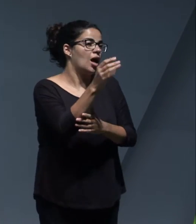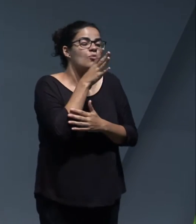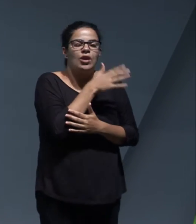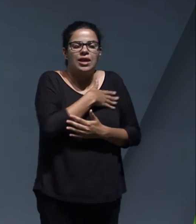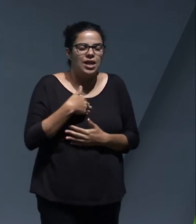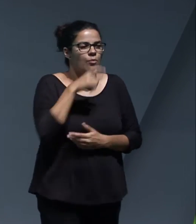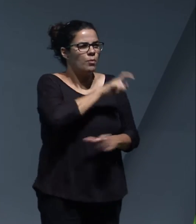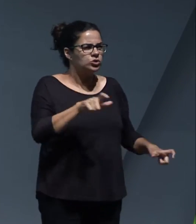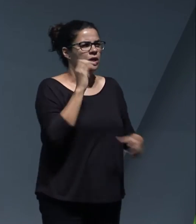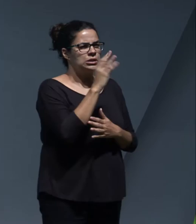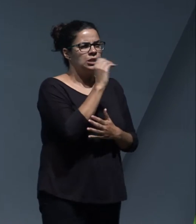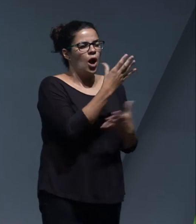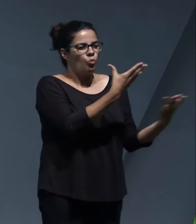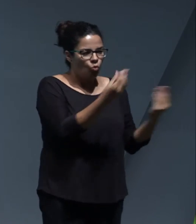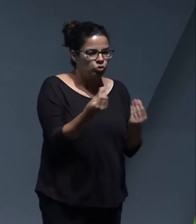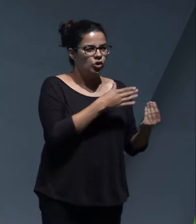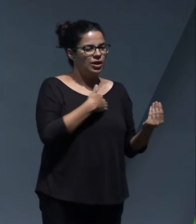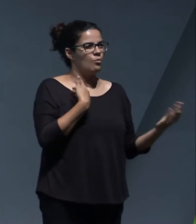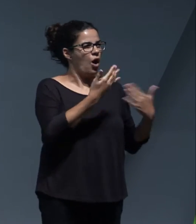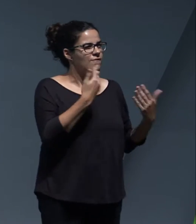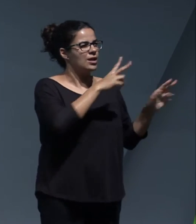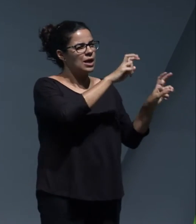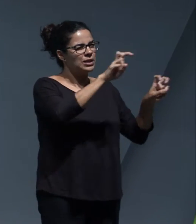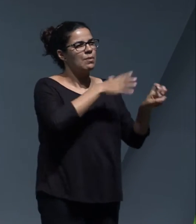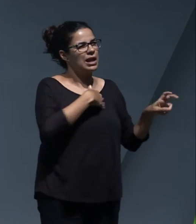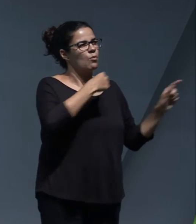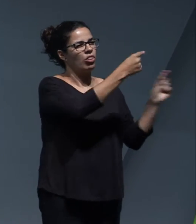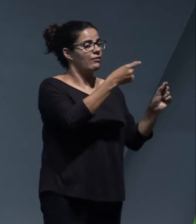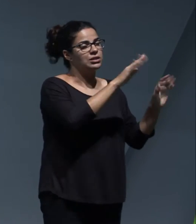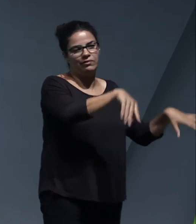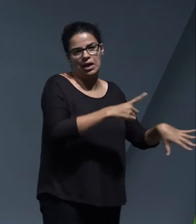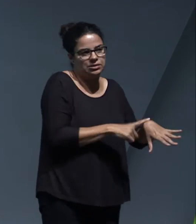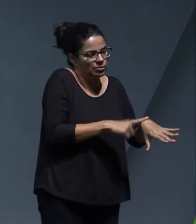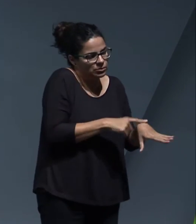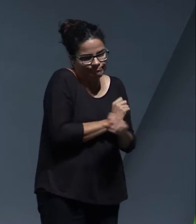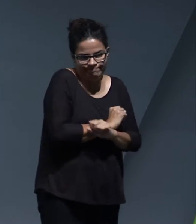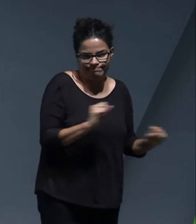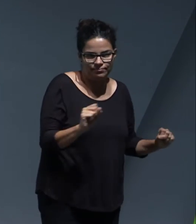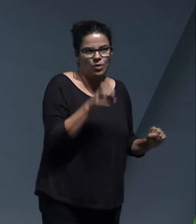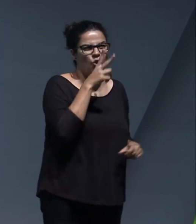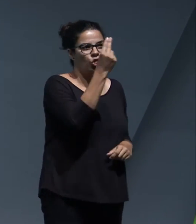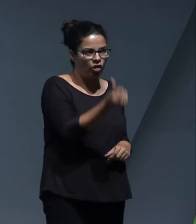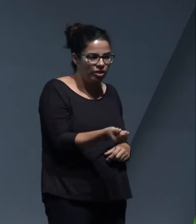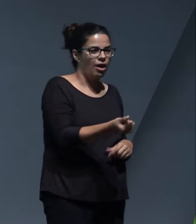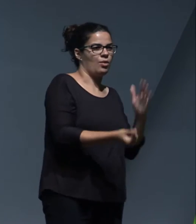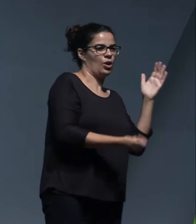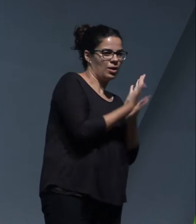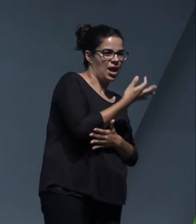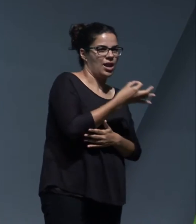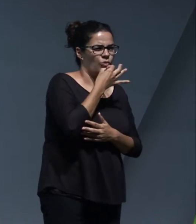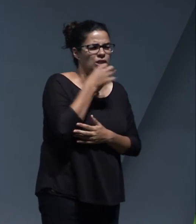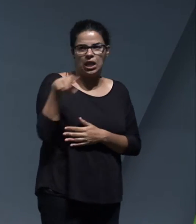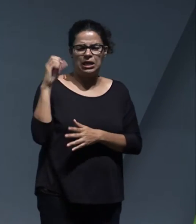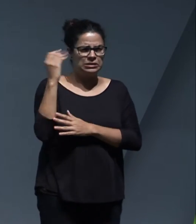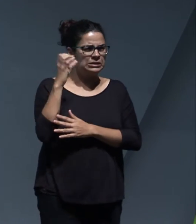there's so many speakers here. There's a lot of knowledge that's been made available to us for discussion, but we haven't had time for this. We